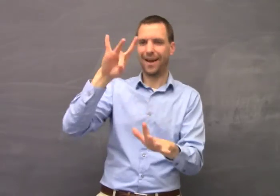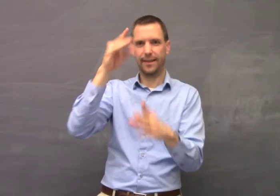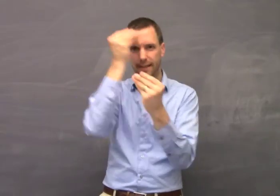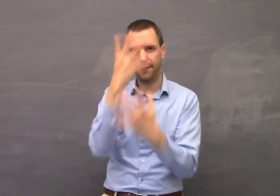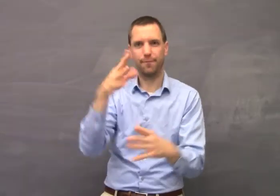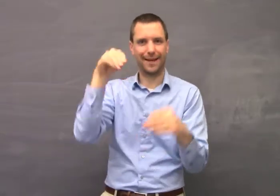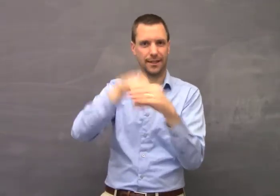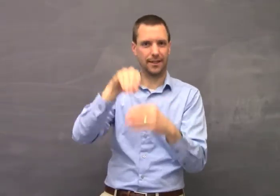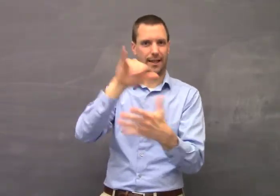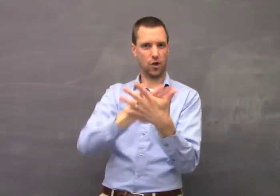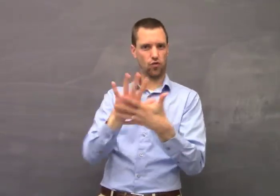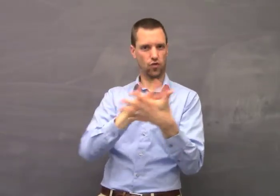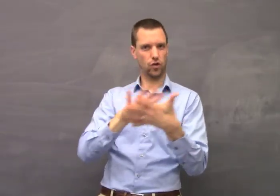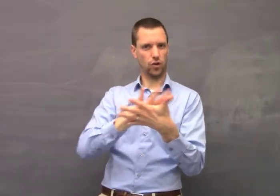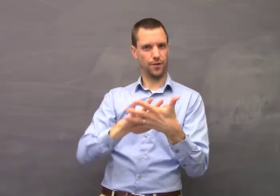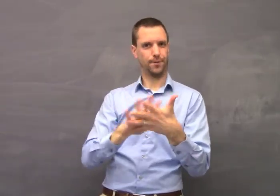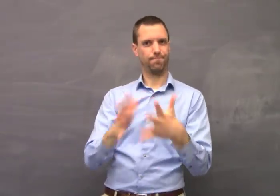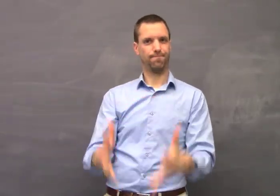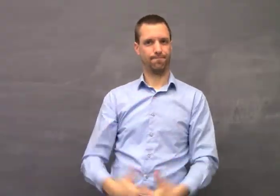where the information is in the noise.